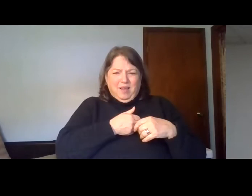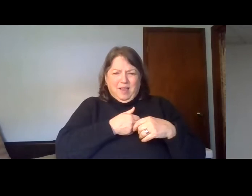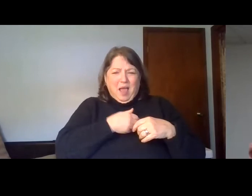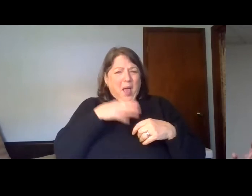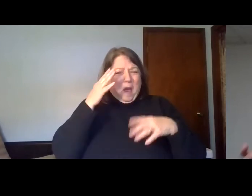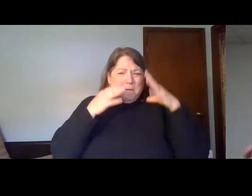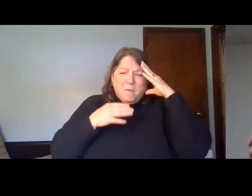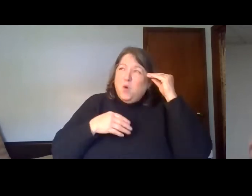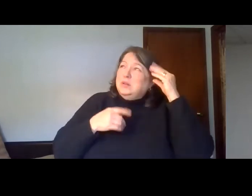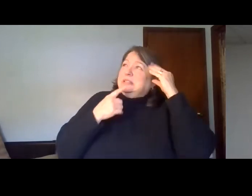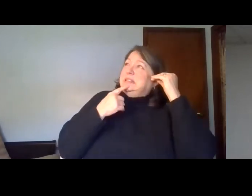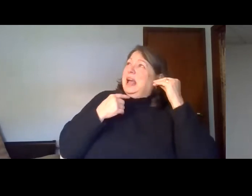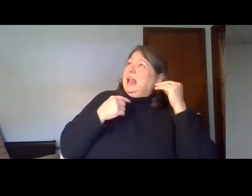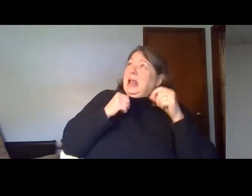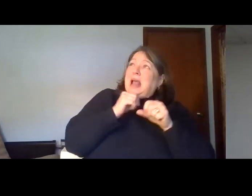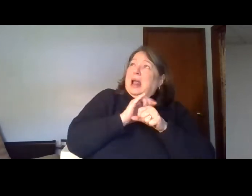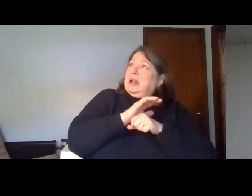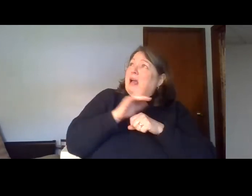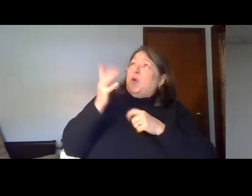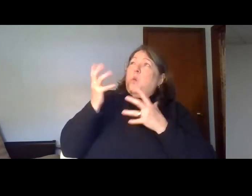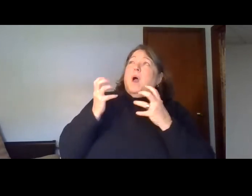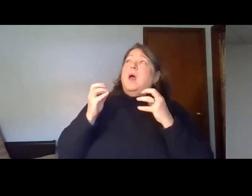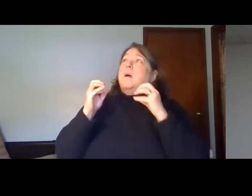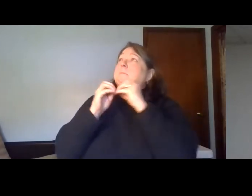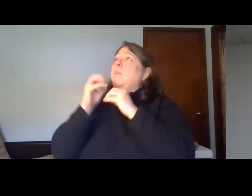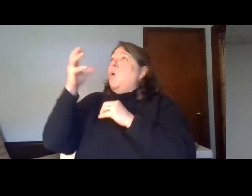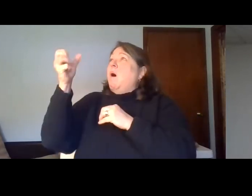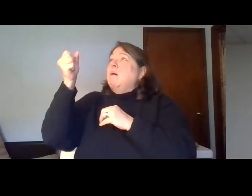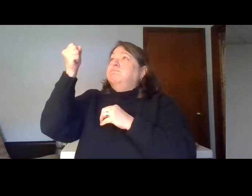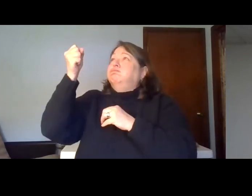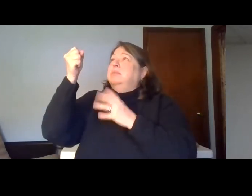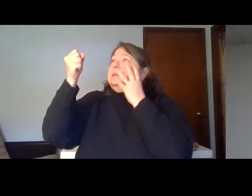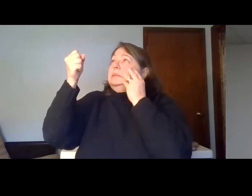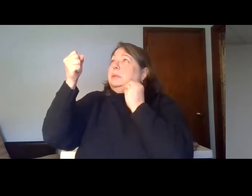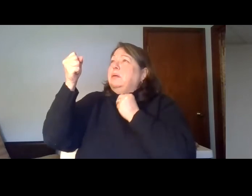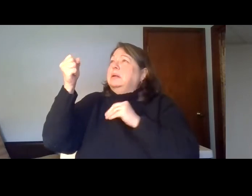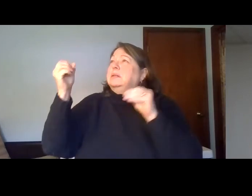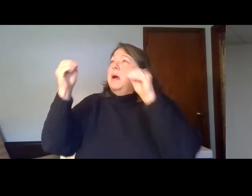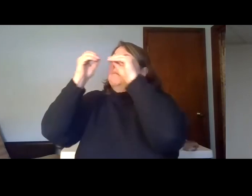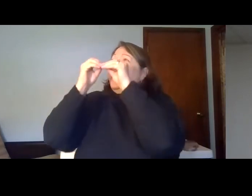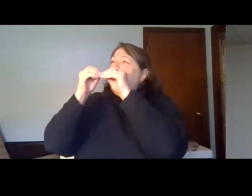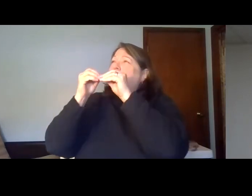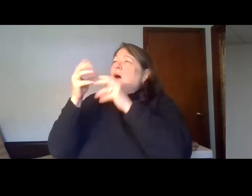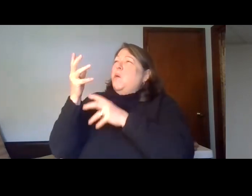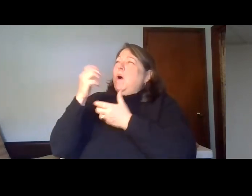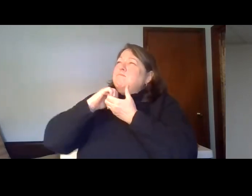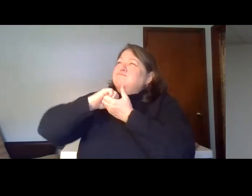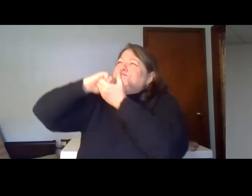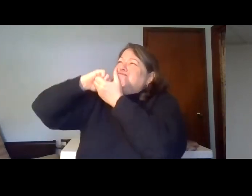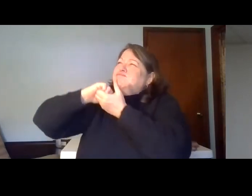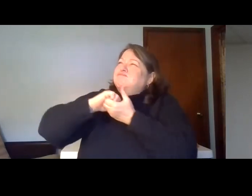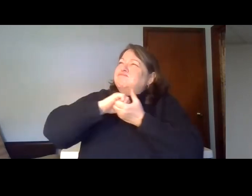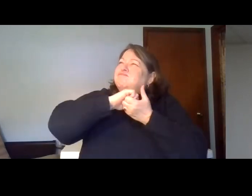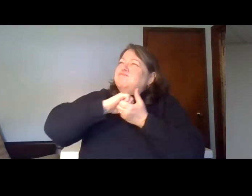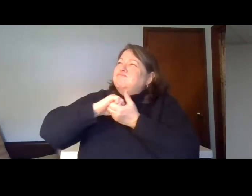saying to God, I want to know you better. I want to better experience you. I want to become more intimate with you, dear God.